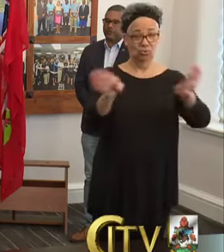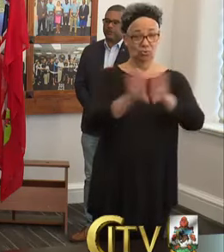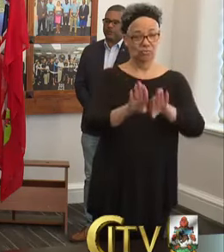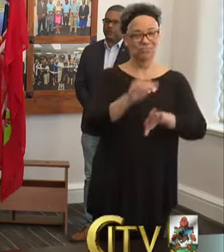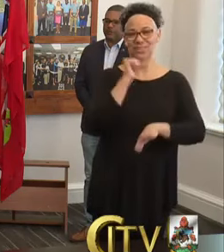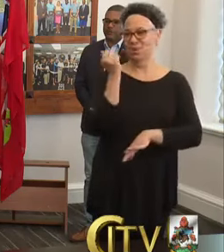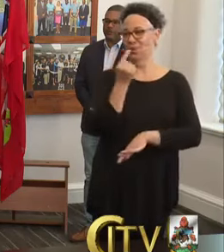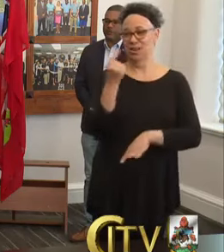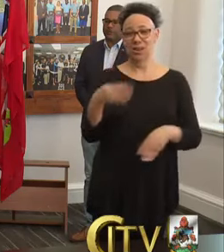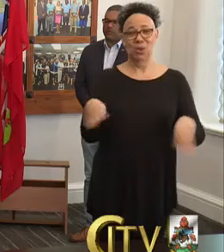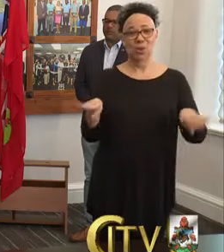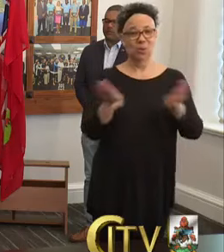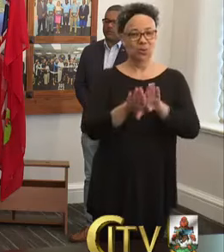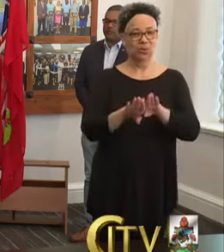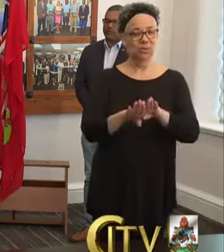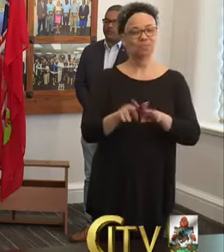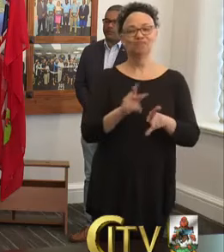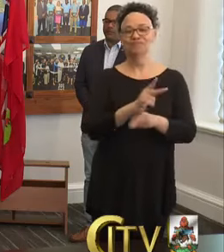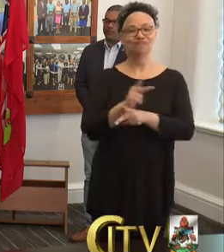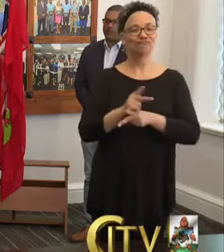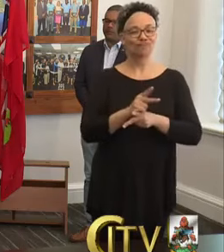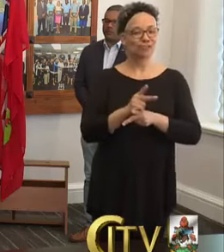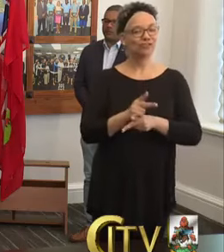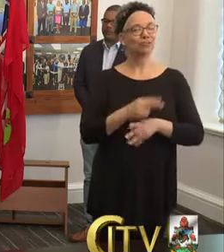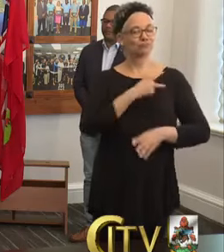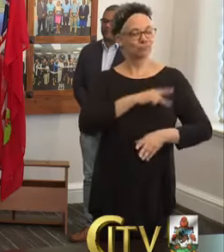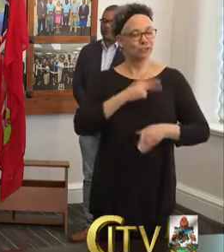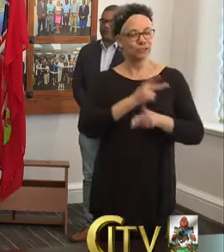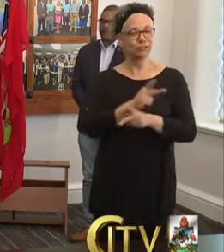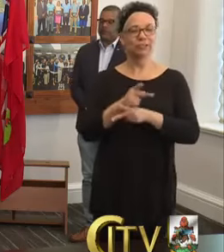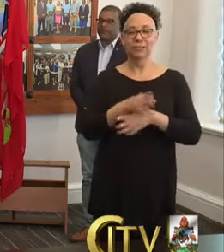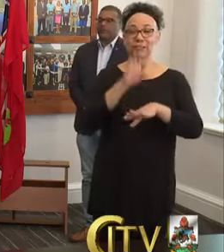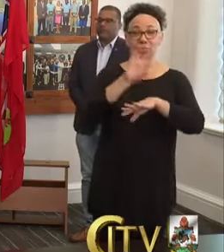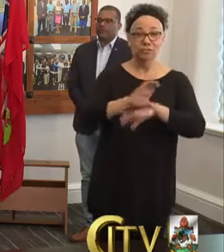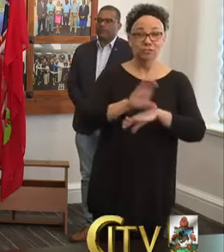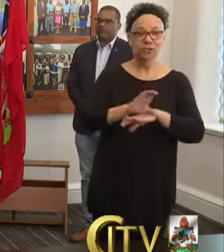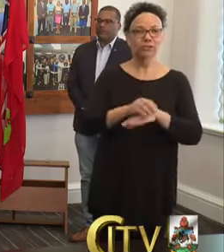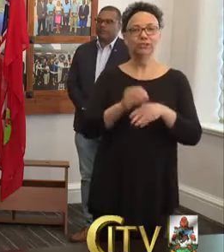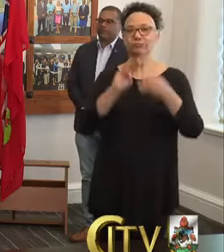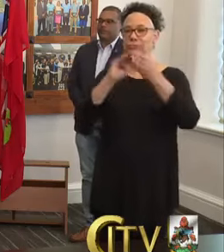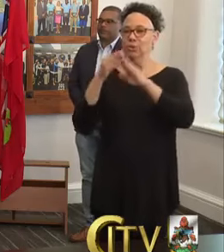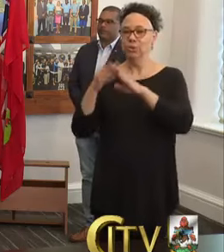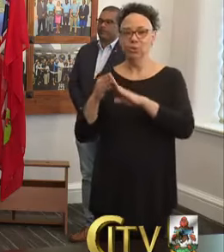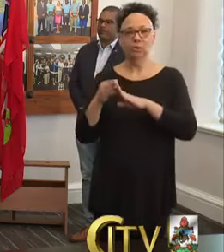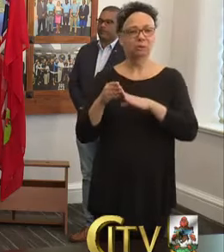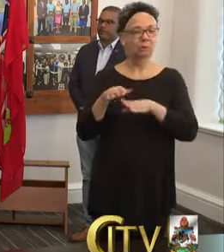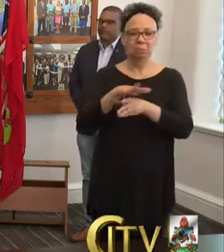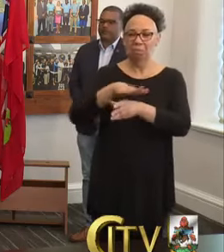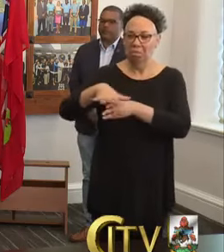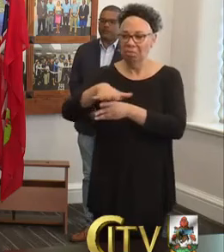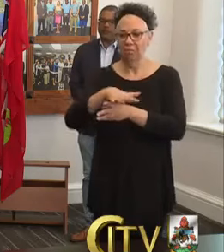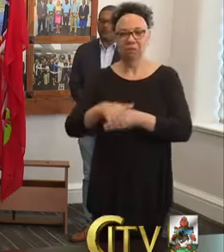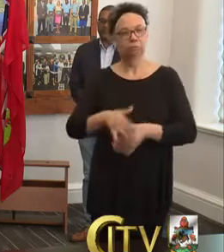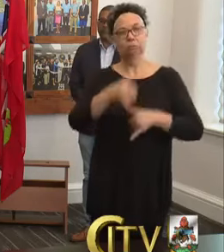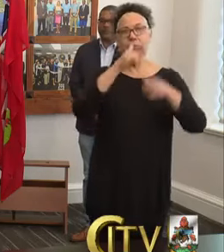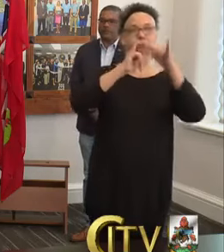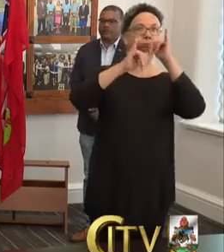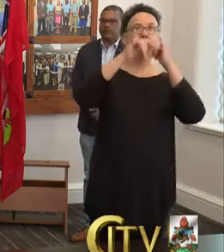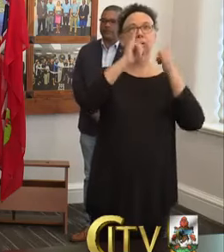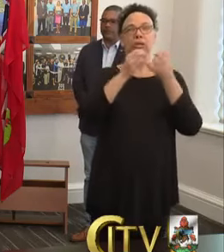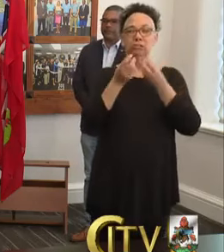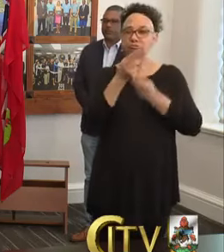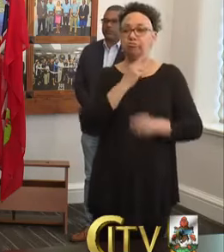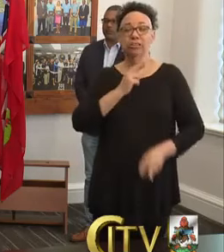retail, personal care and all those closure notices regarding churches, community facilities, bars, dine-in, restaurants, etc.